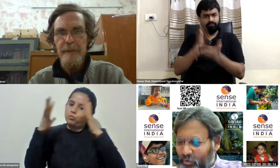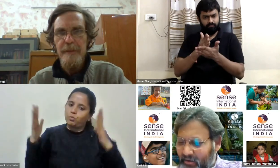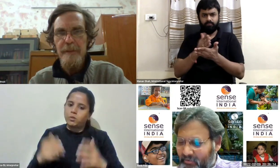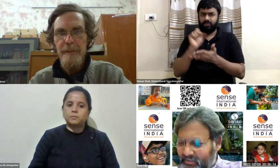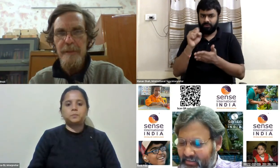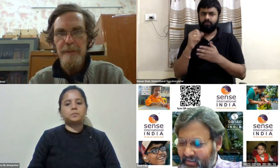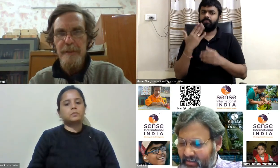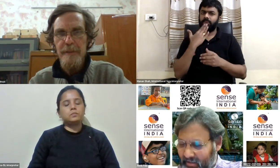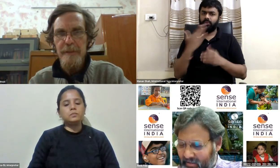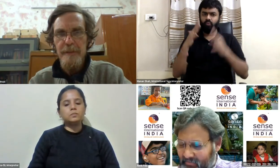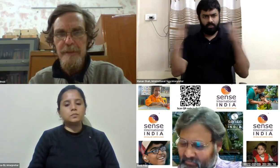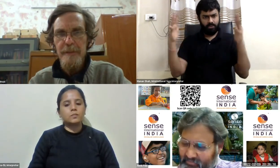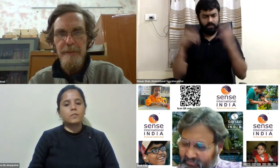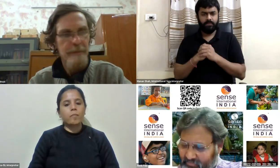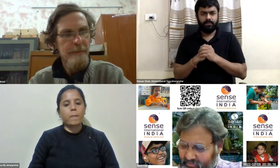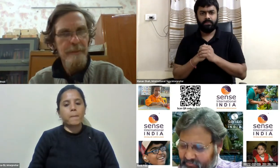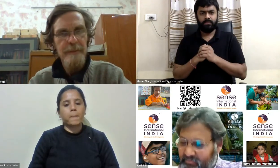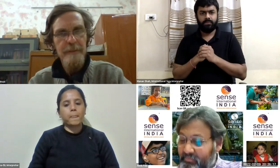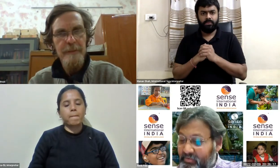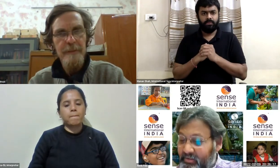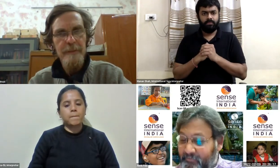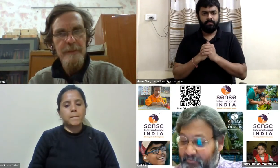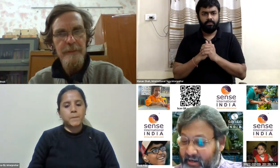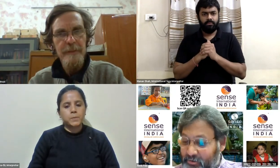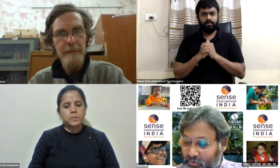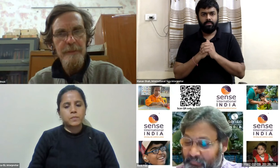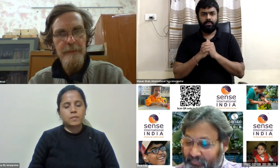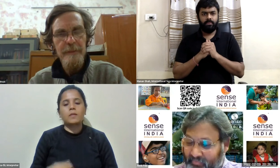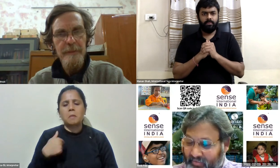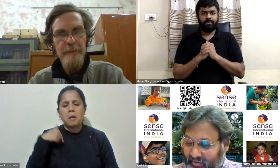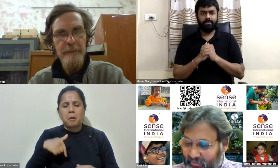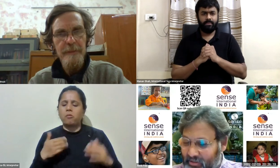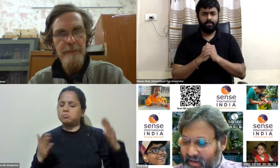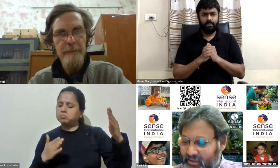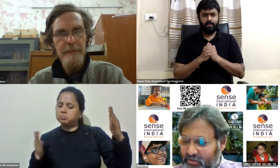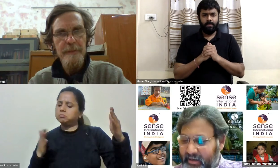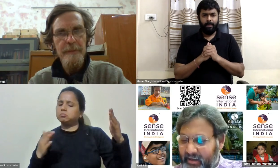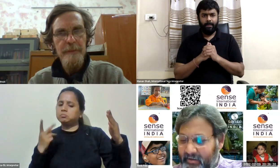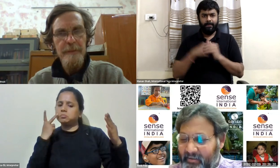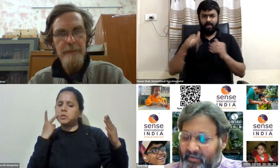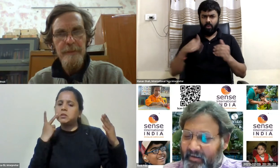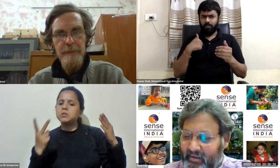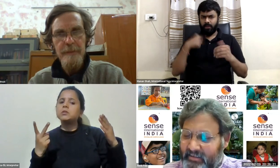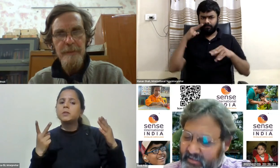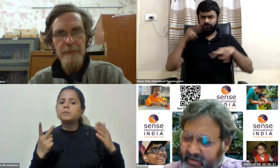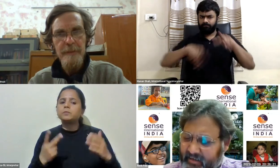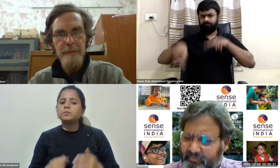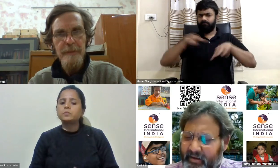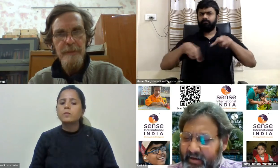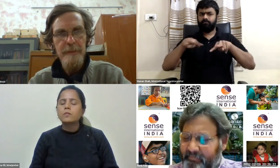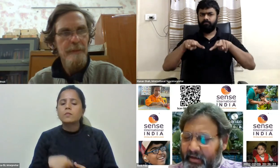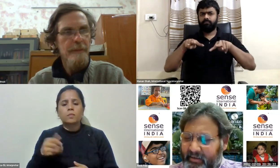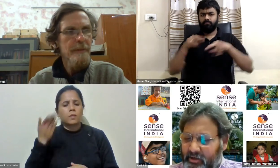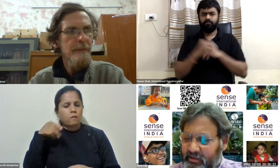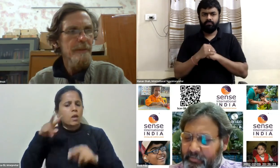and what i was uh referring to was actually a study